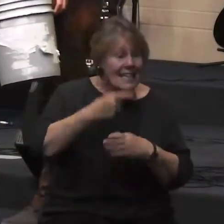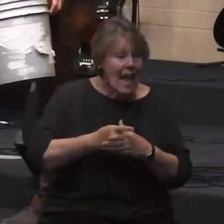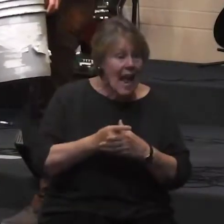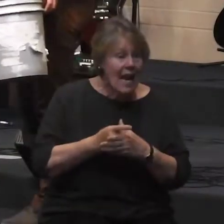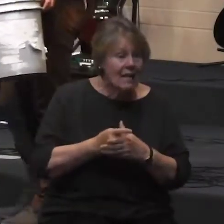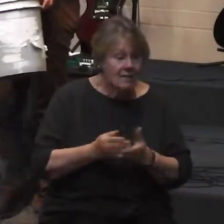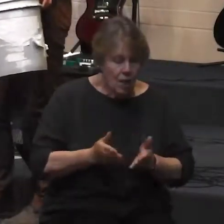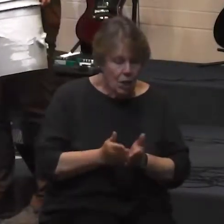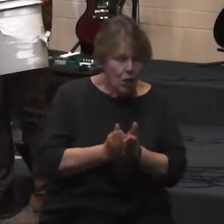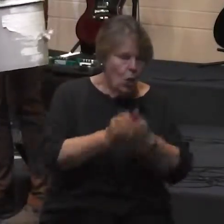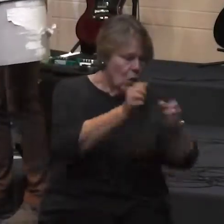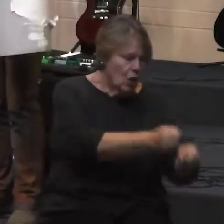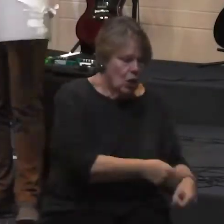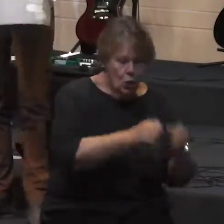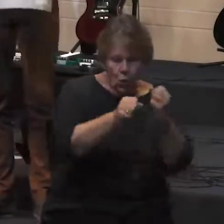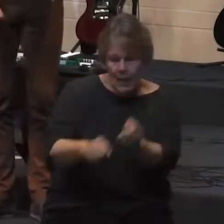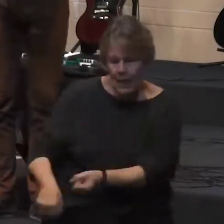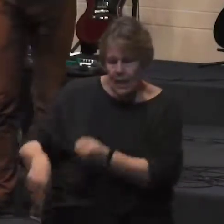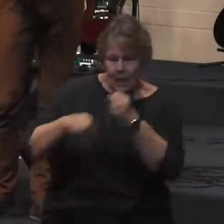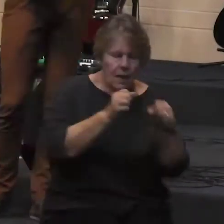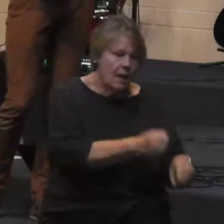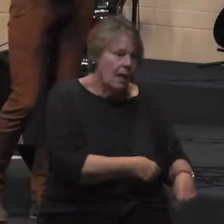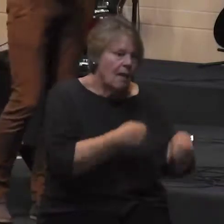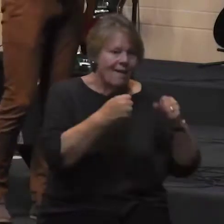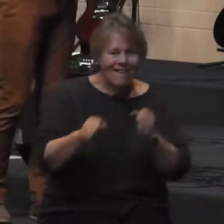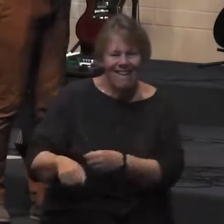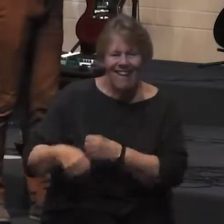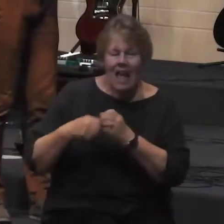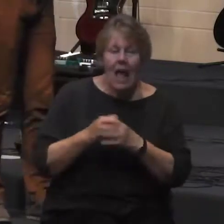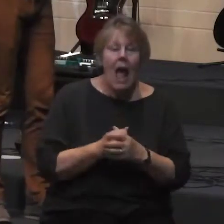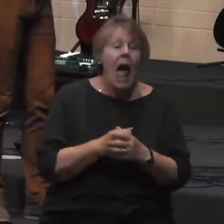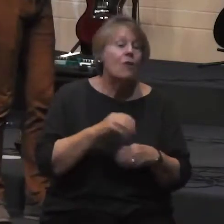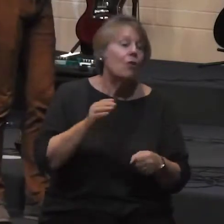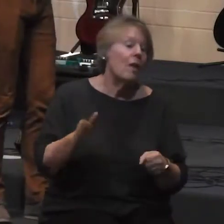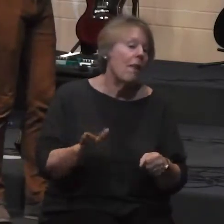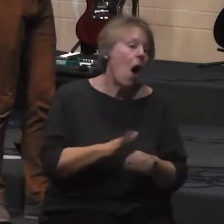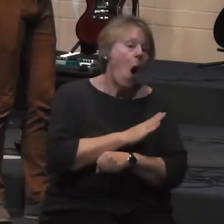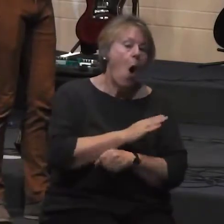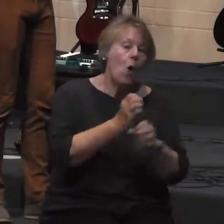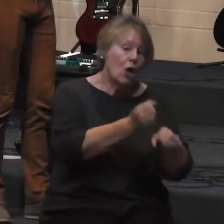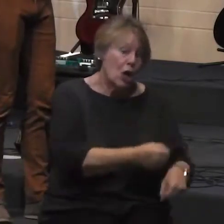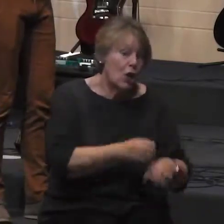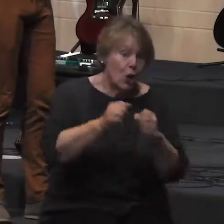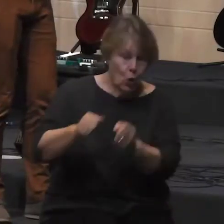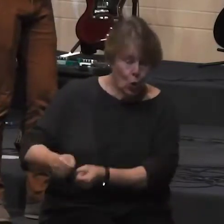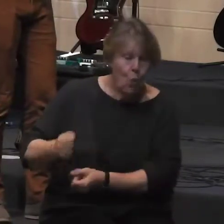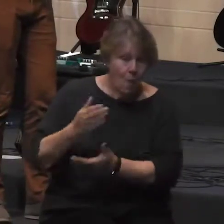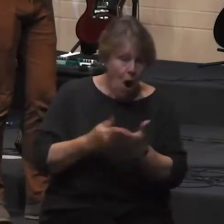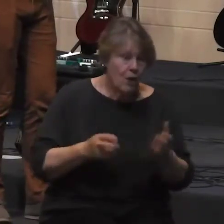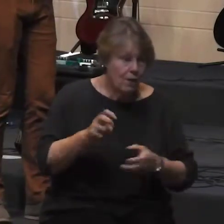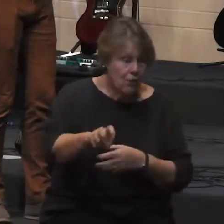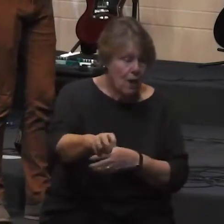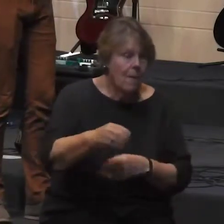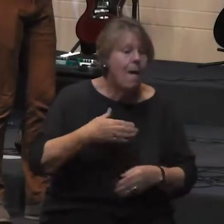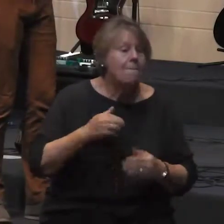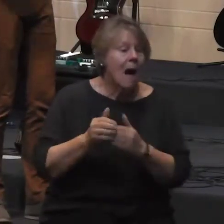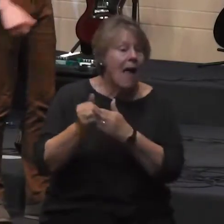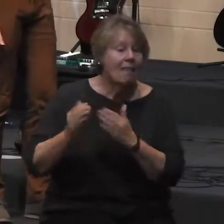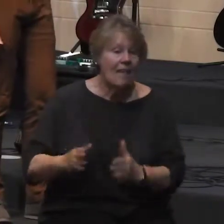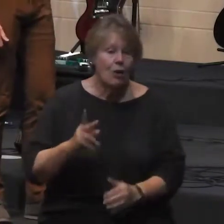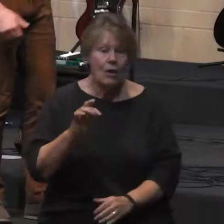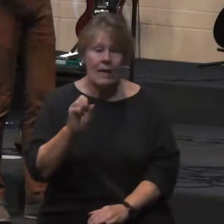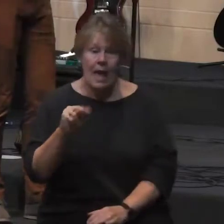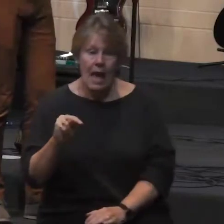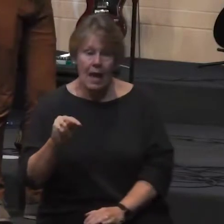on the border of Texas and Mexico and on the whole canoe portion of the trip my trip leader Ken had this gray bucket not this gray